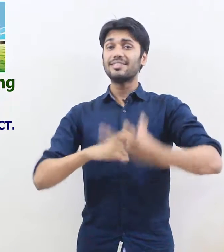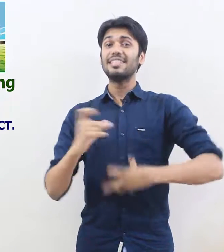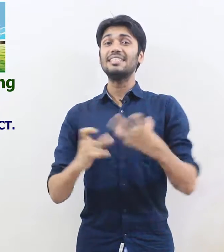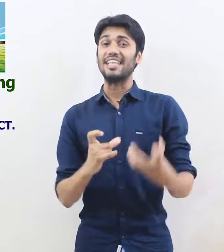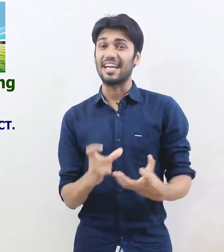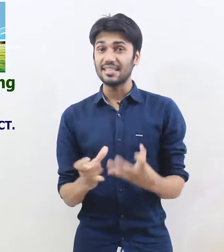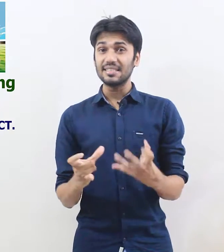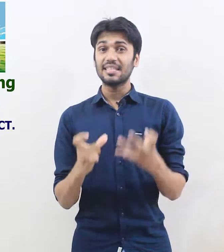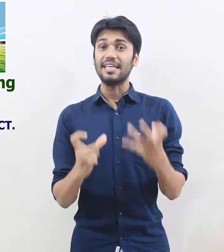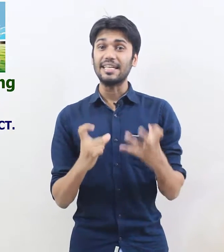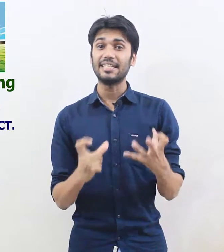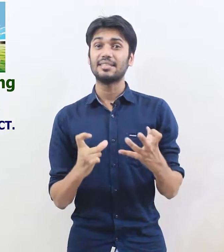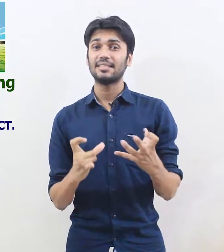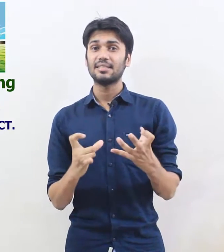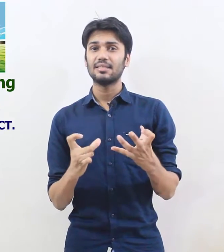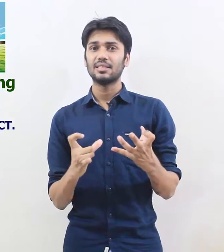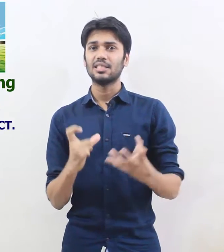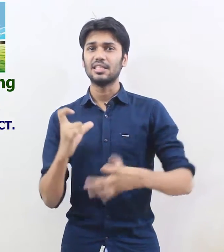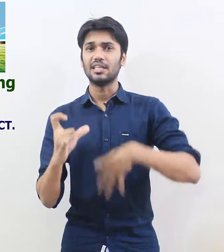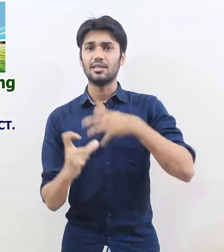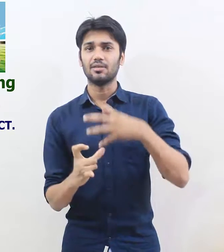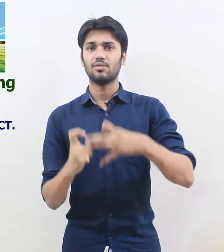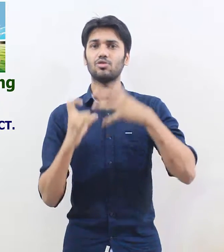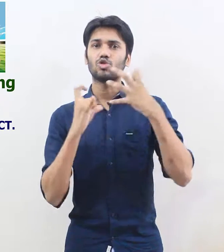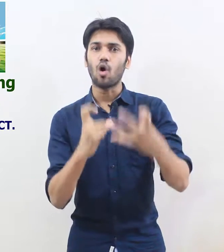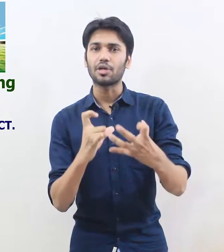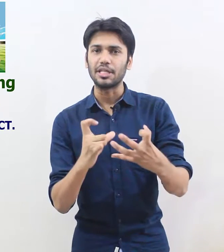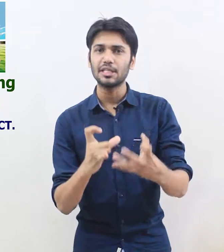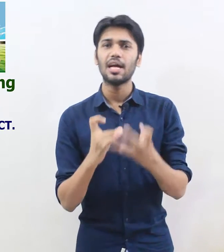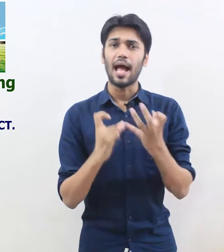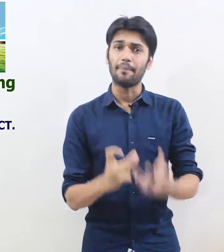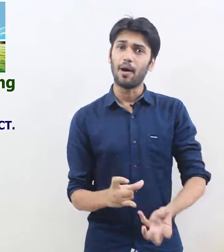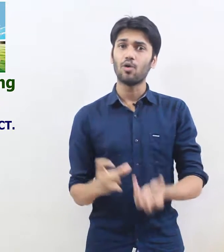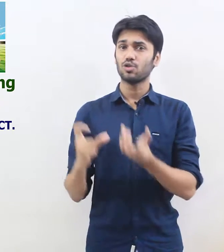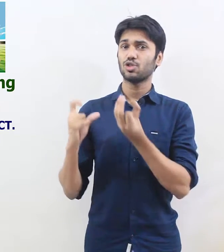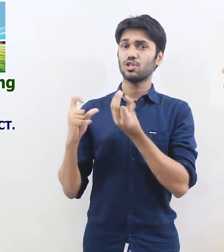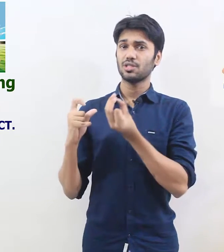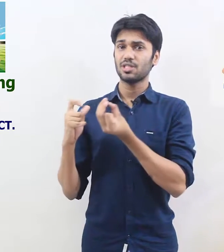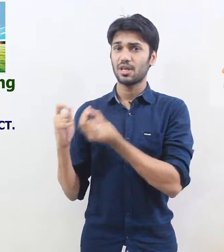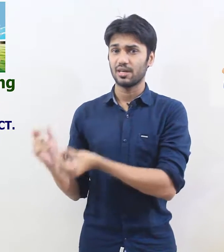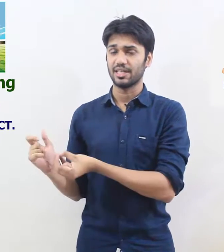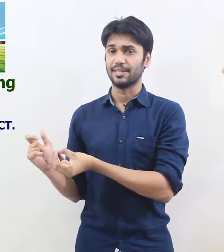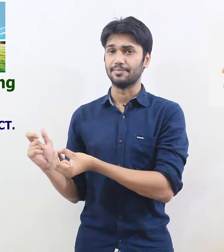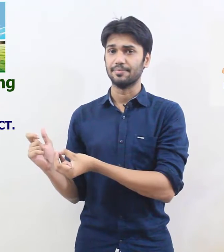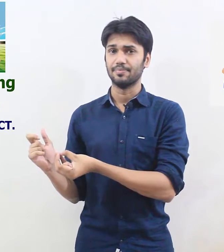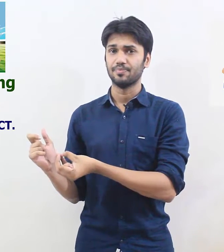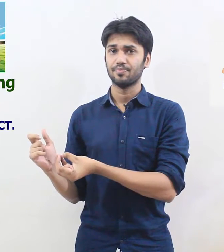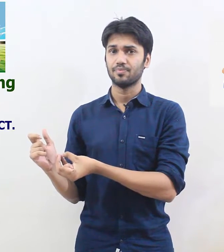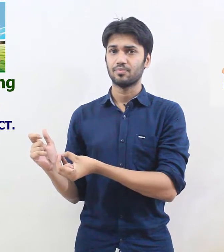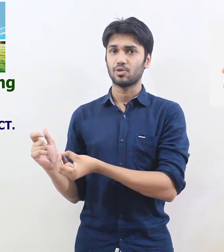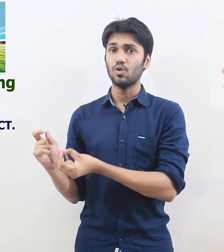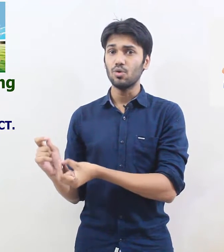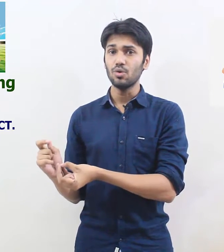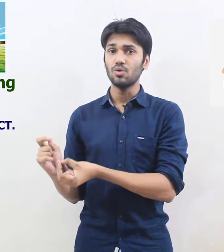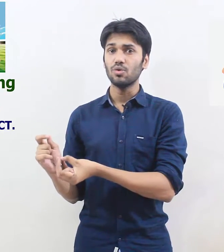sentence is talking about Karim who